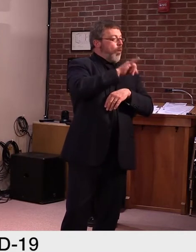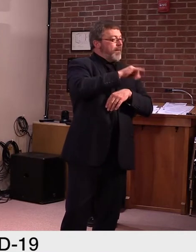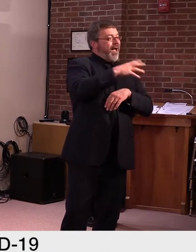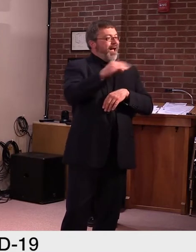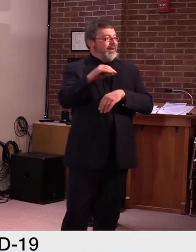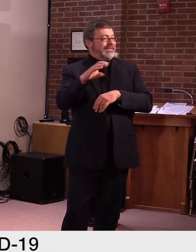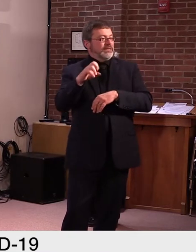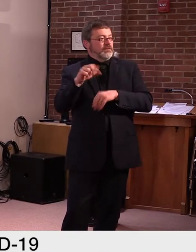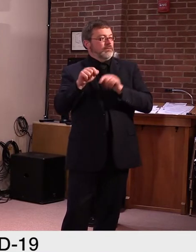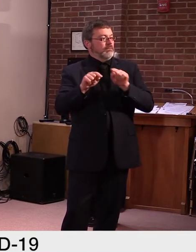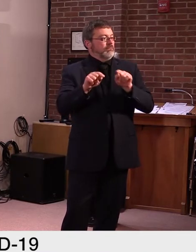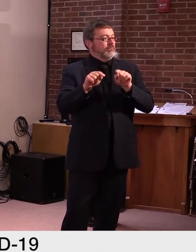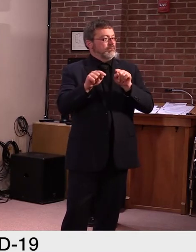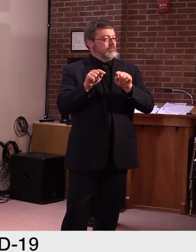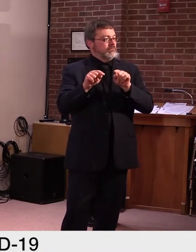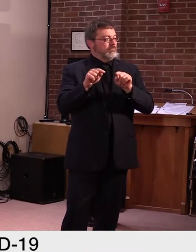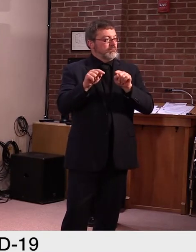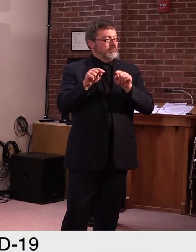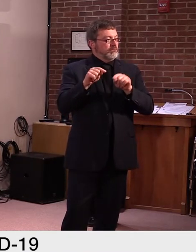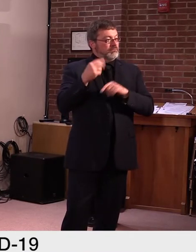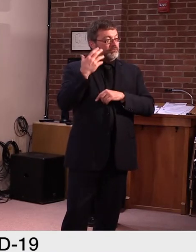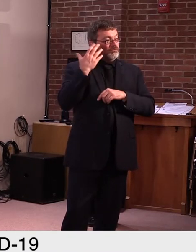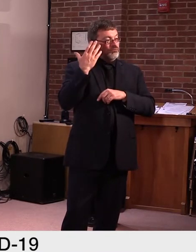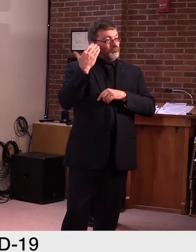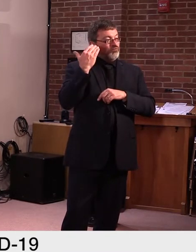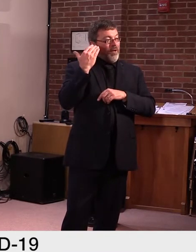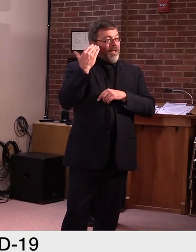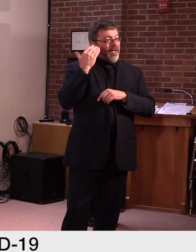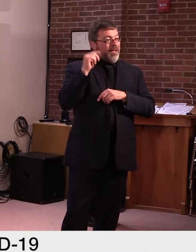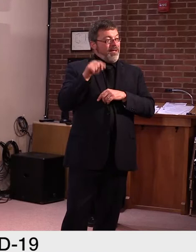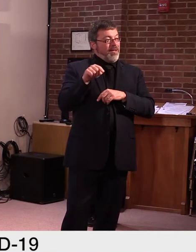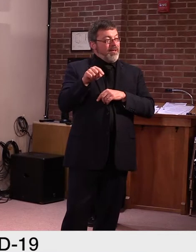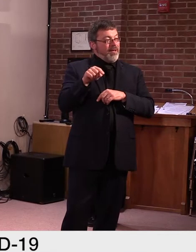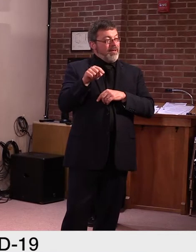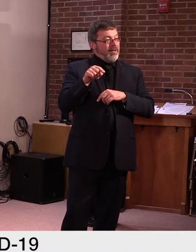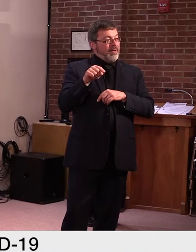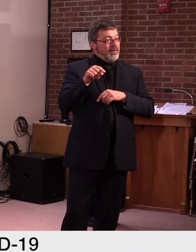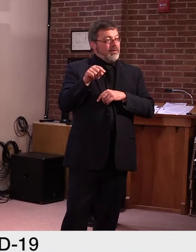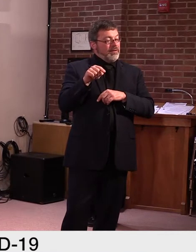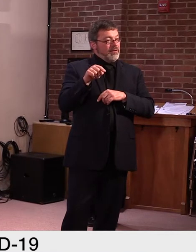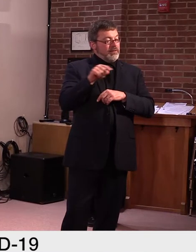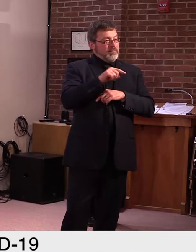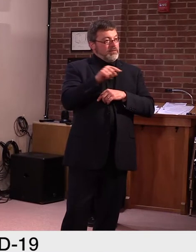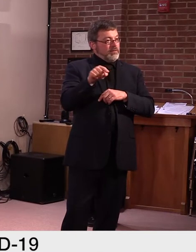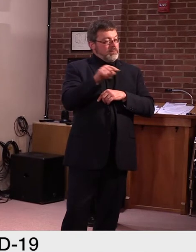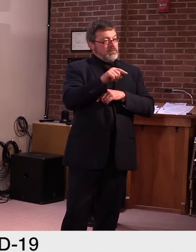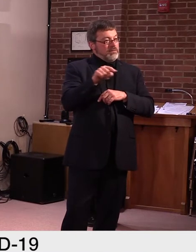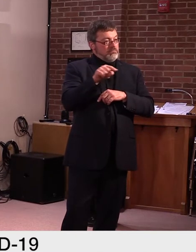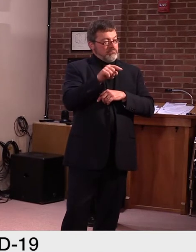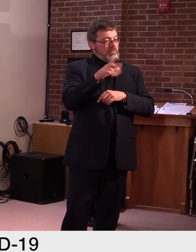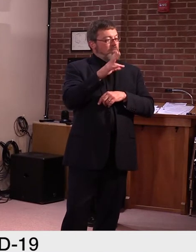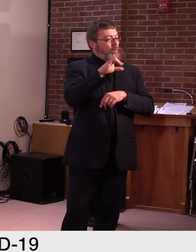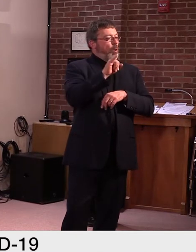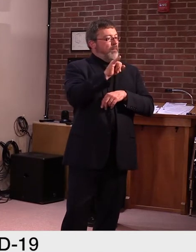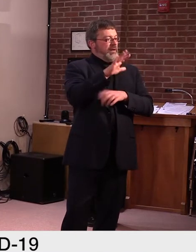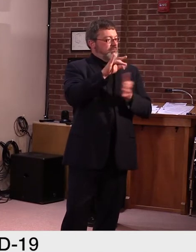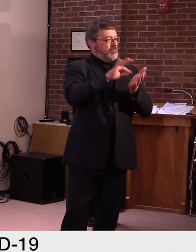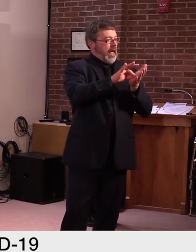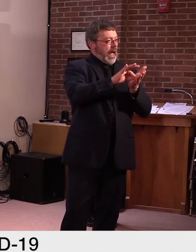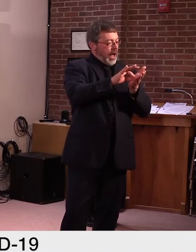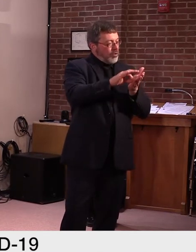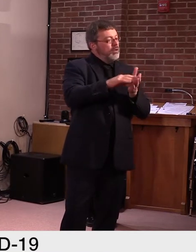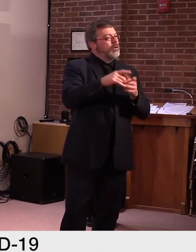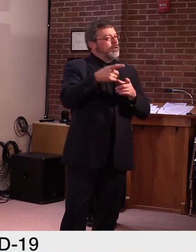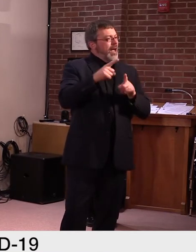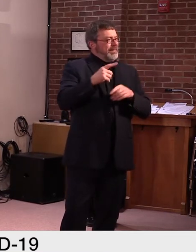lower from the July numbers, August report, is this something that, that you are concerned goes all the way back to